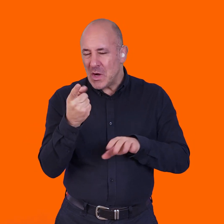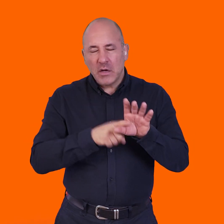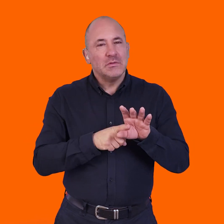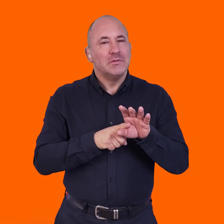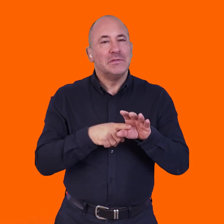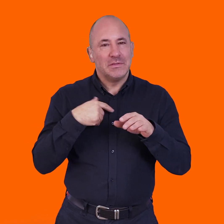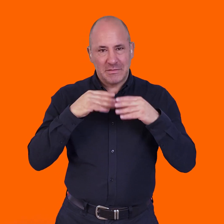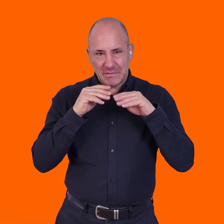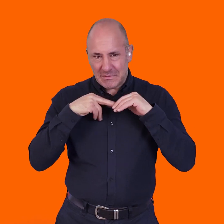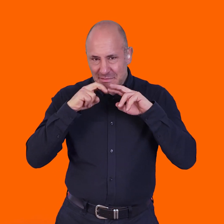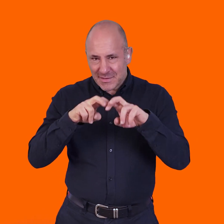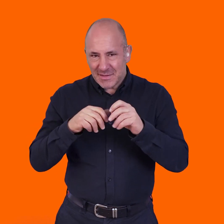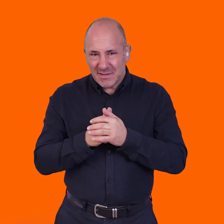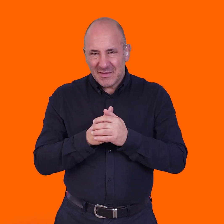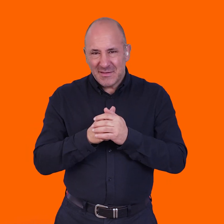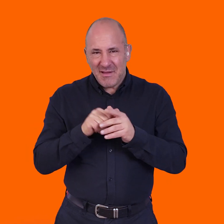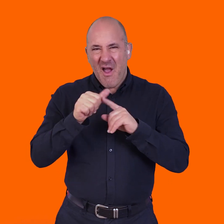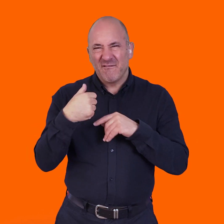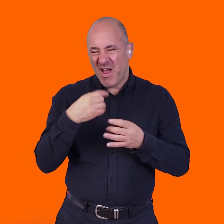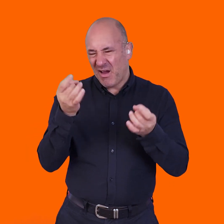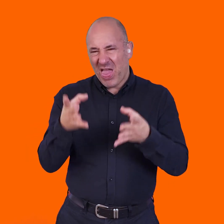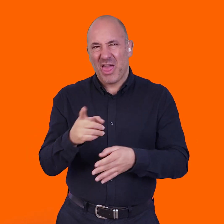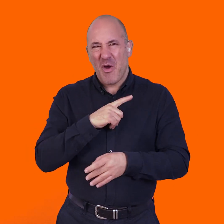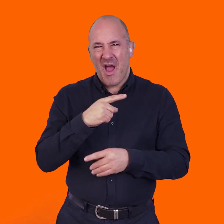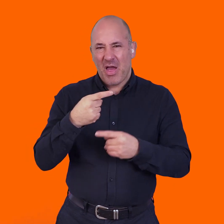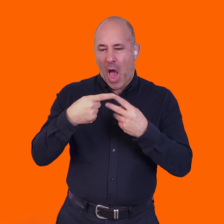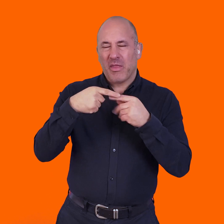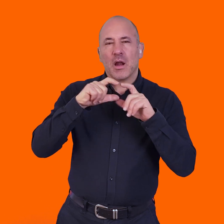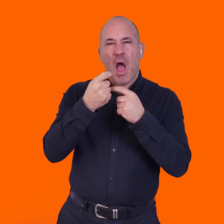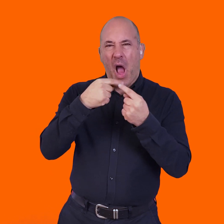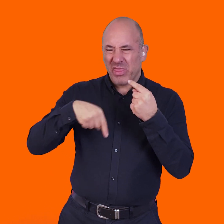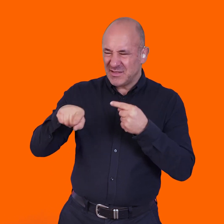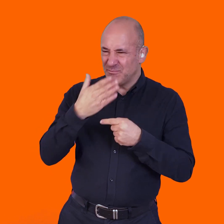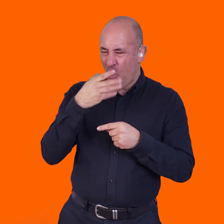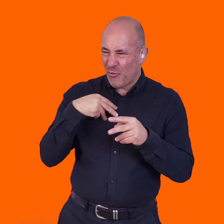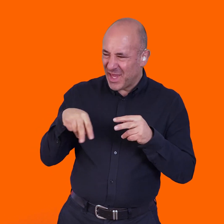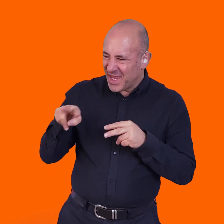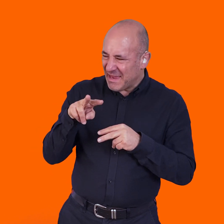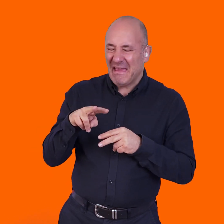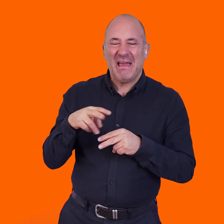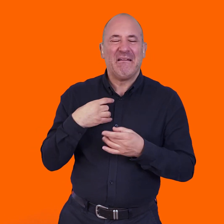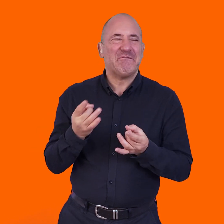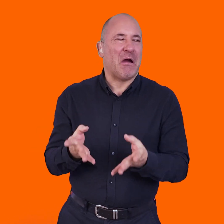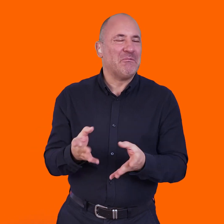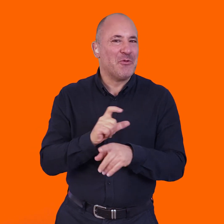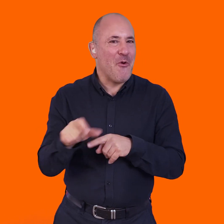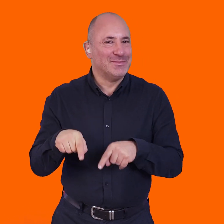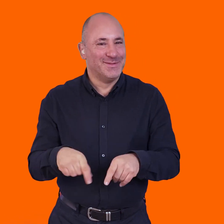science for the couple of years. I didn't get to that because all the other folks in the class were quite boring.